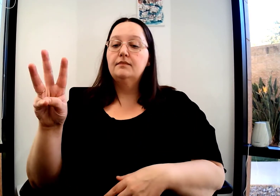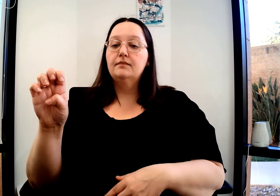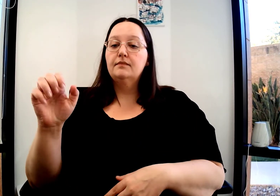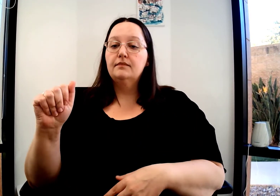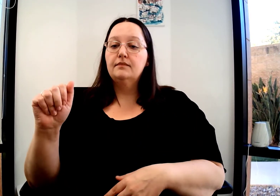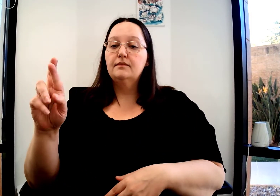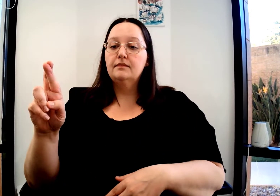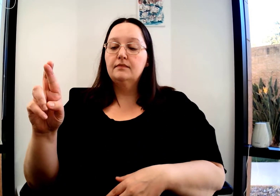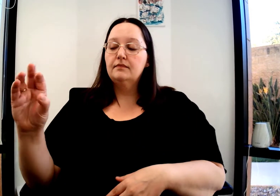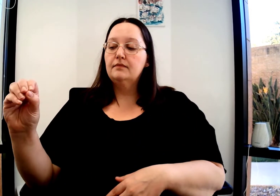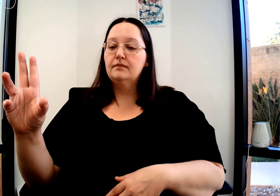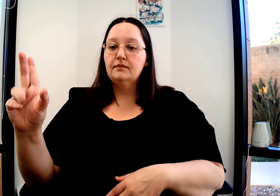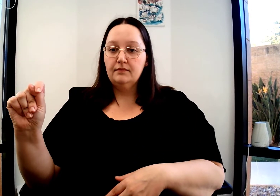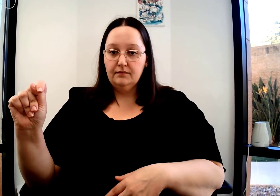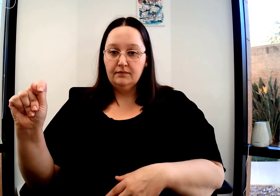that means it was unintentional.